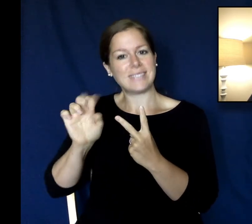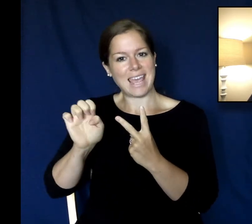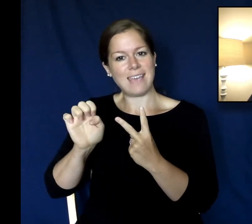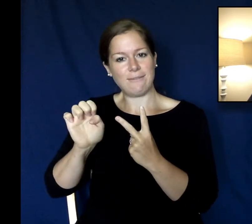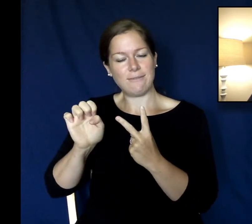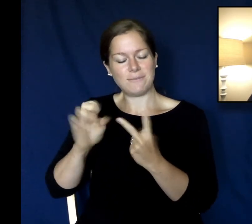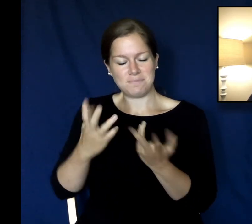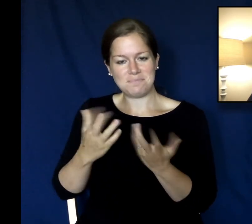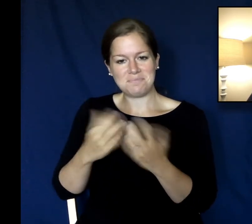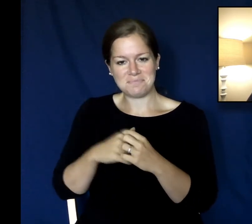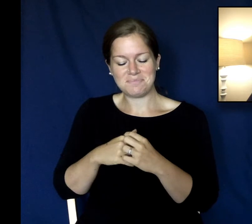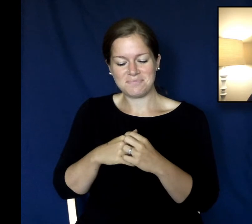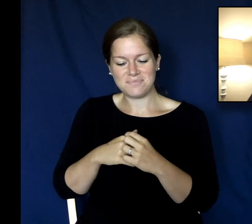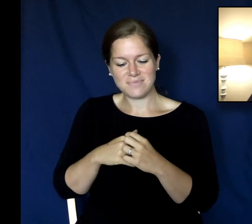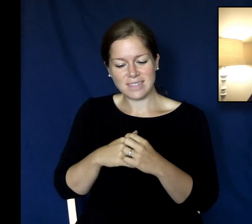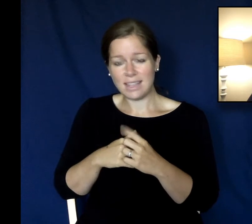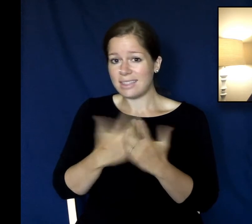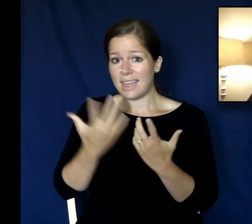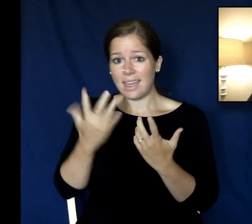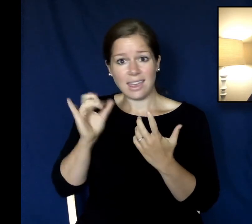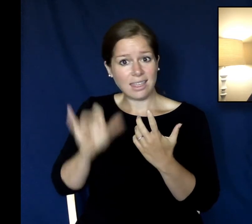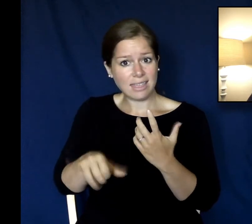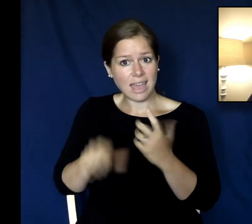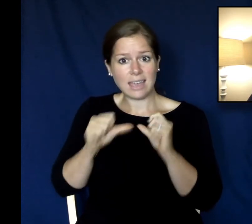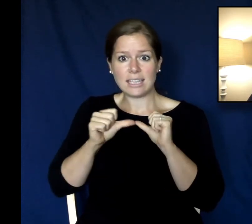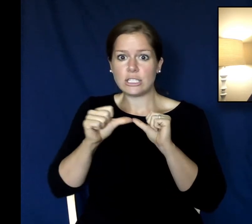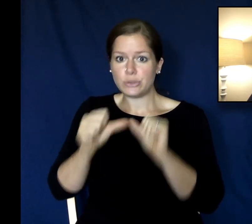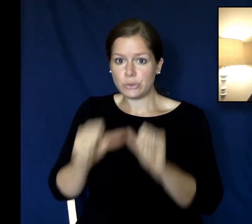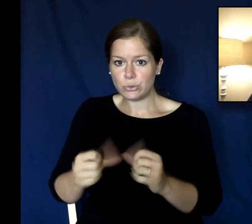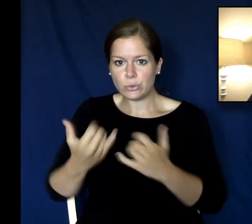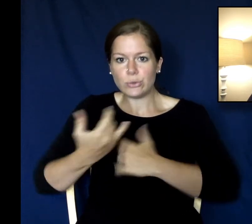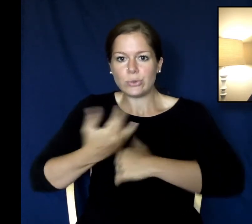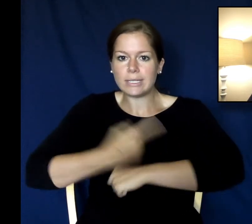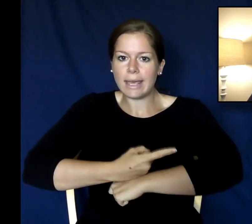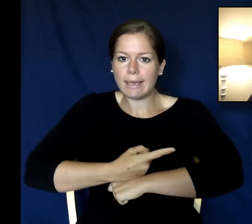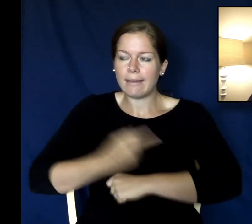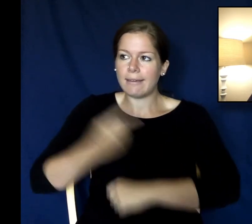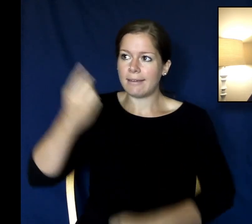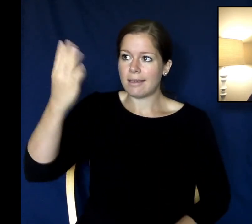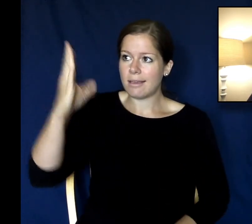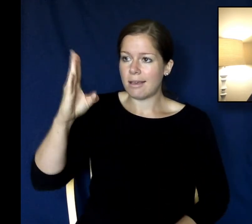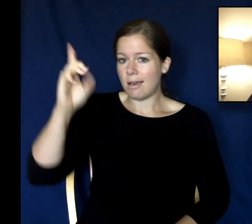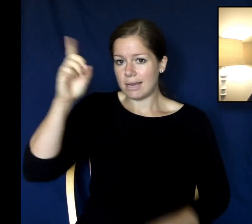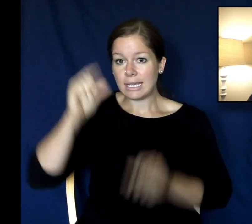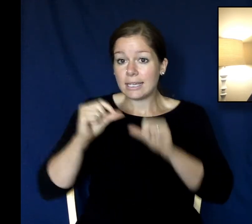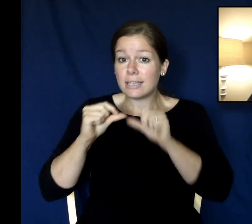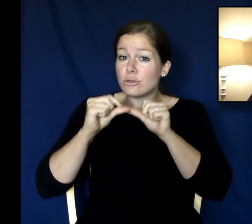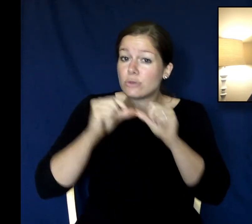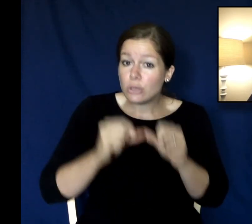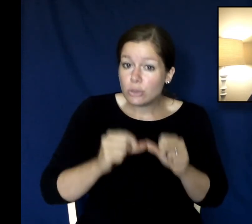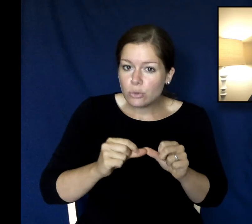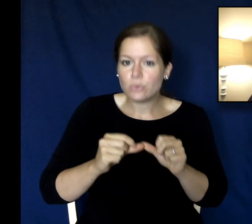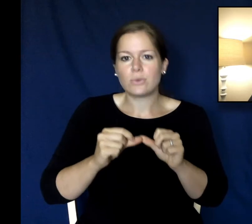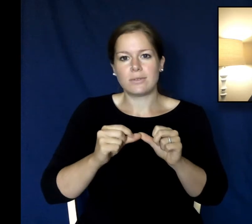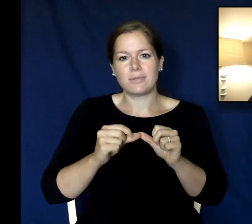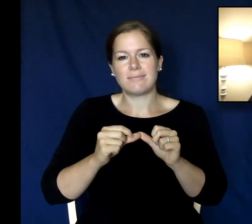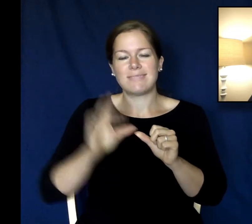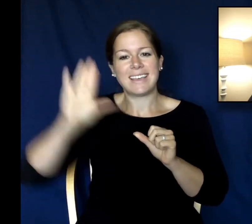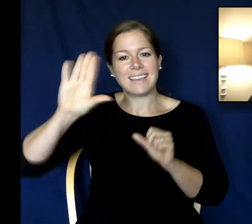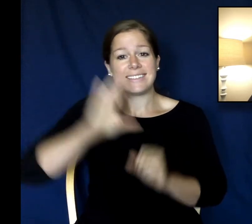I mean that's even happening today continues to reveal his character in seeking and saving the lost because Jesus did not